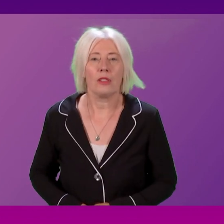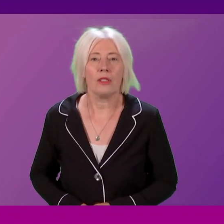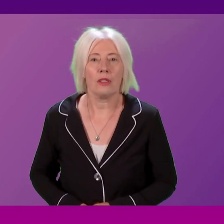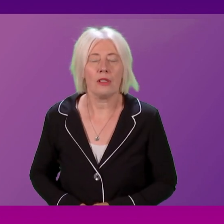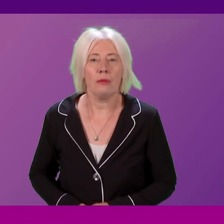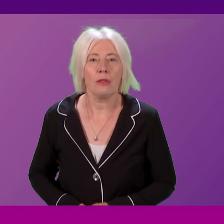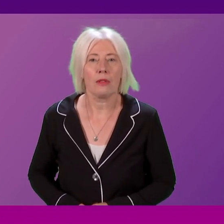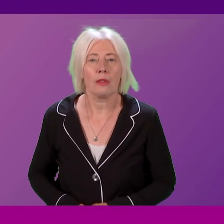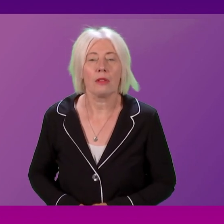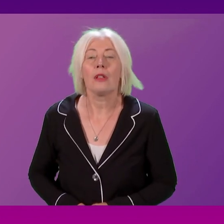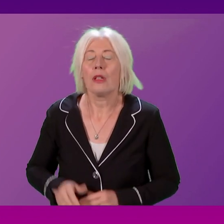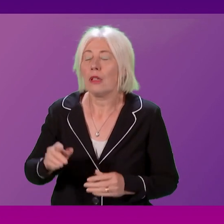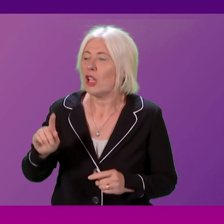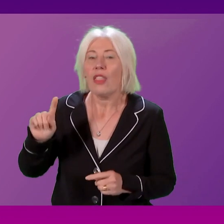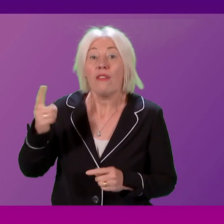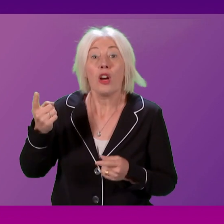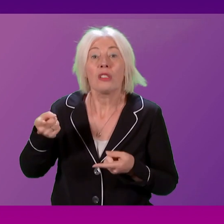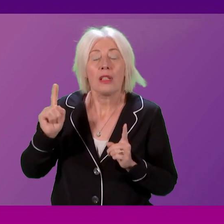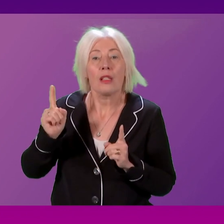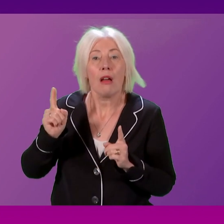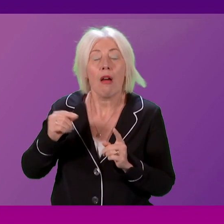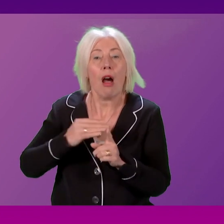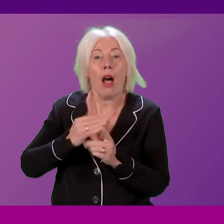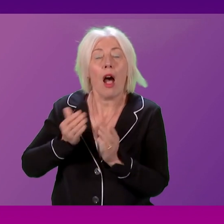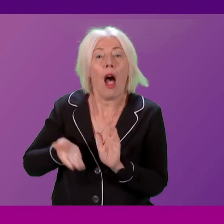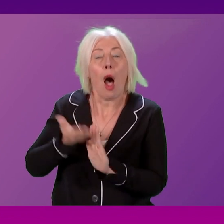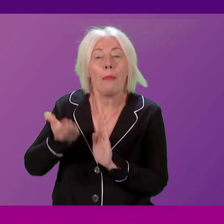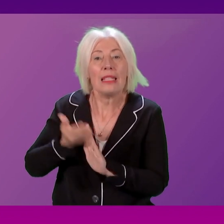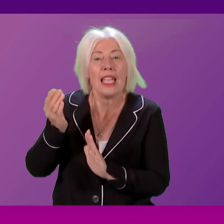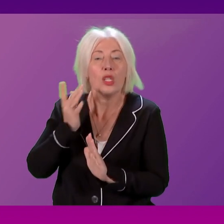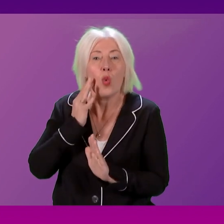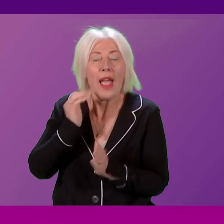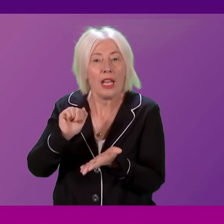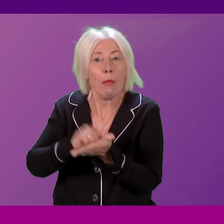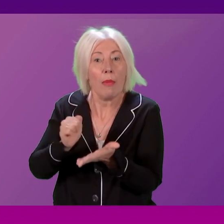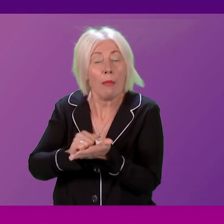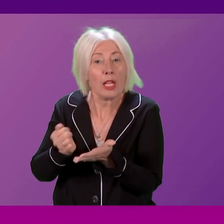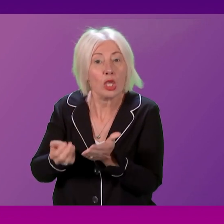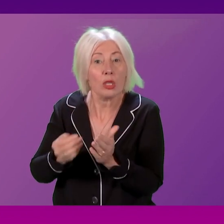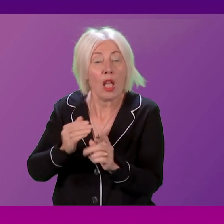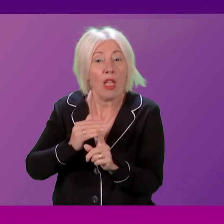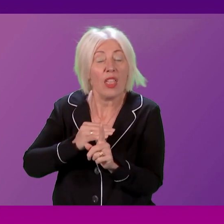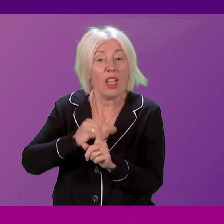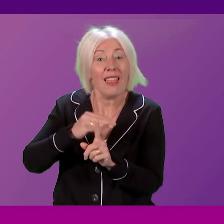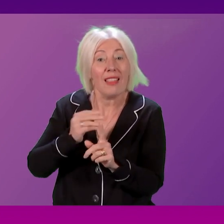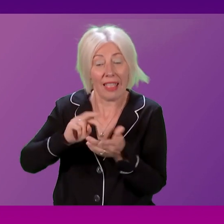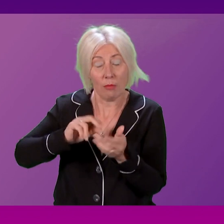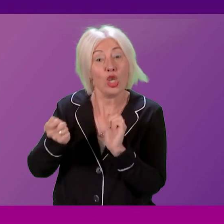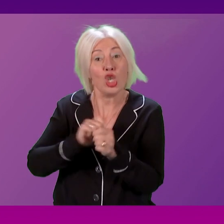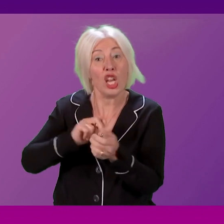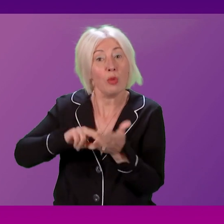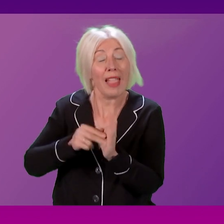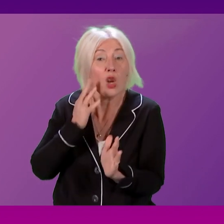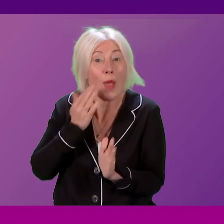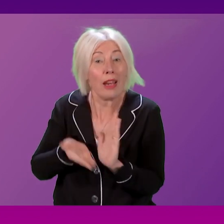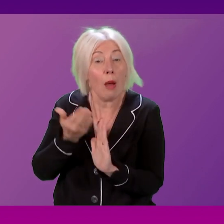Thank you, Presiding Officer. Could the First Minister update the chamber on when we should expect to see the published update to the climate change plan? First